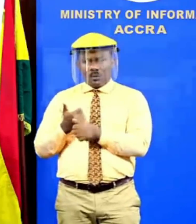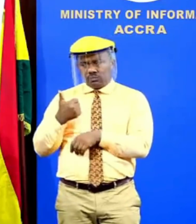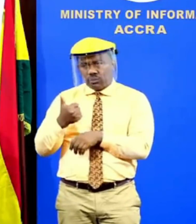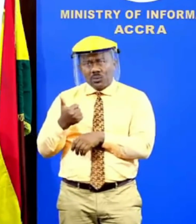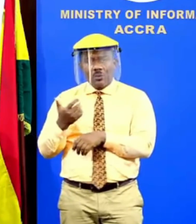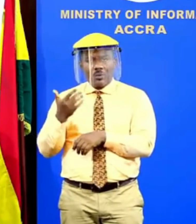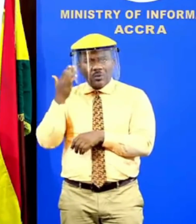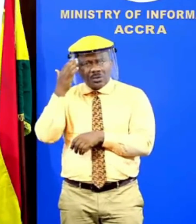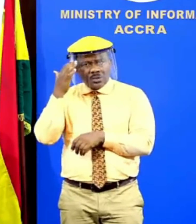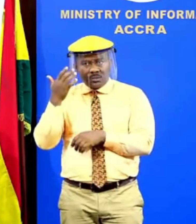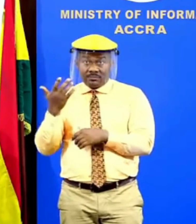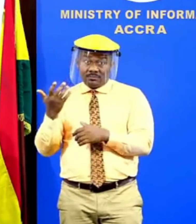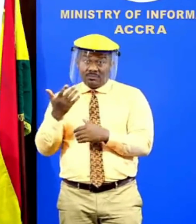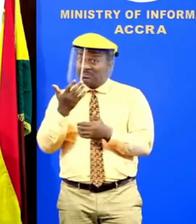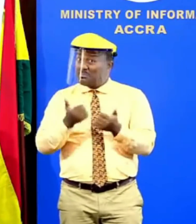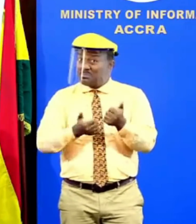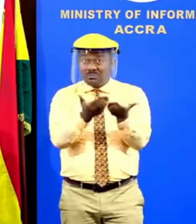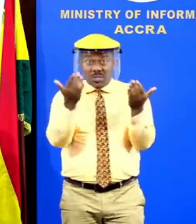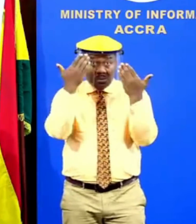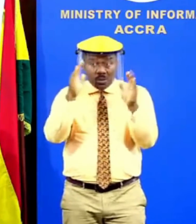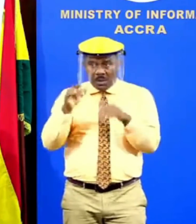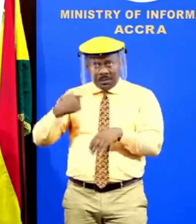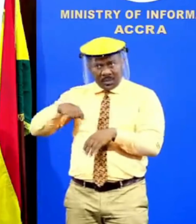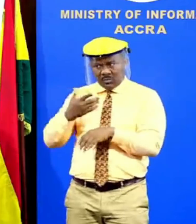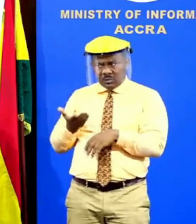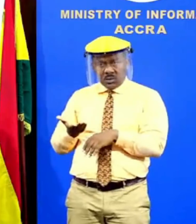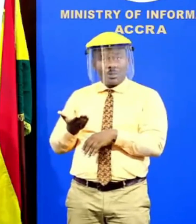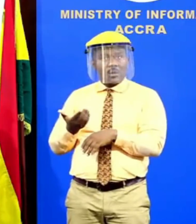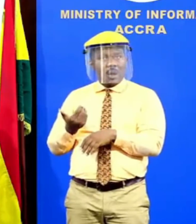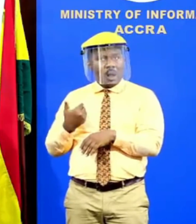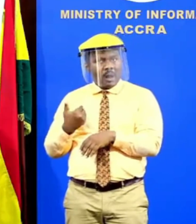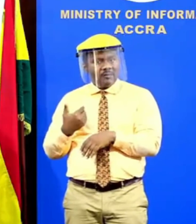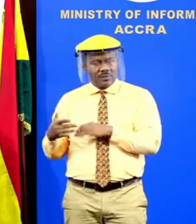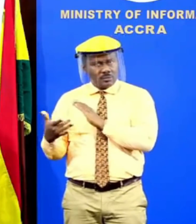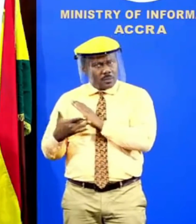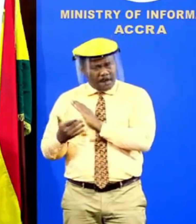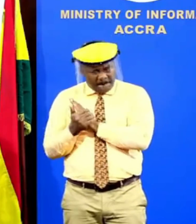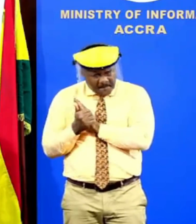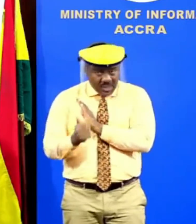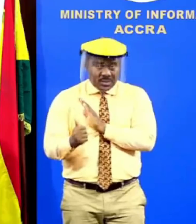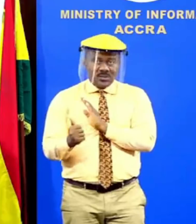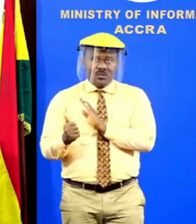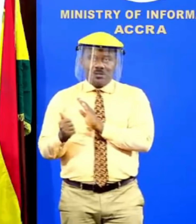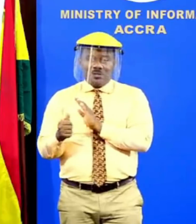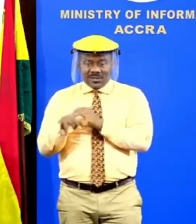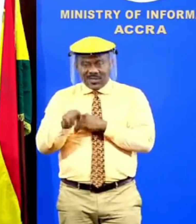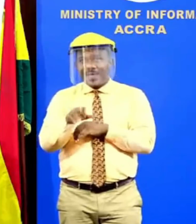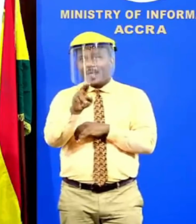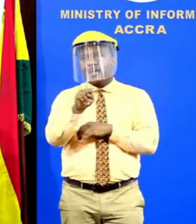unbeknownst to most Ghanaians. We are one of the countries that has a lot of technical expertise in this area.